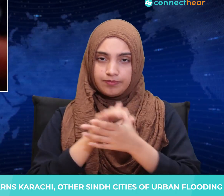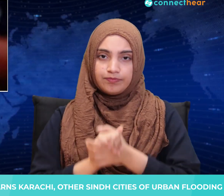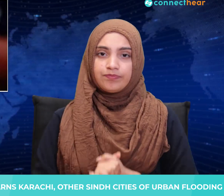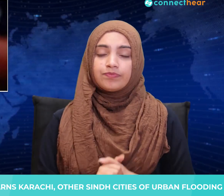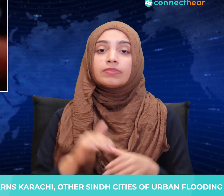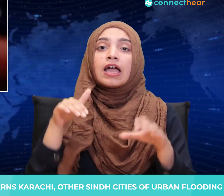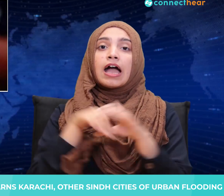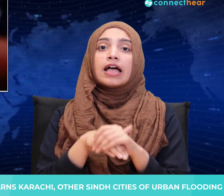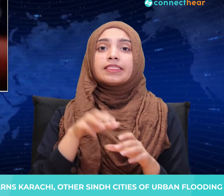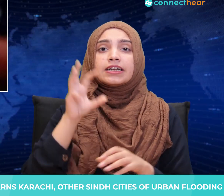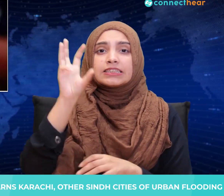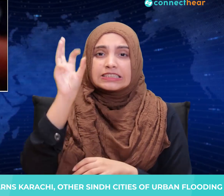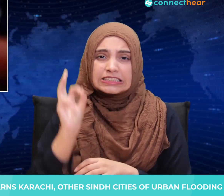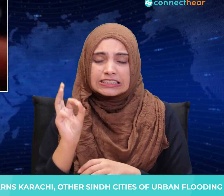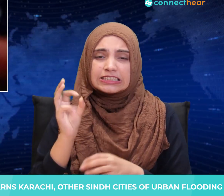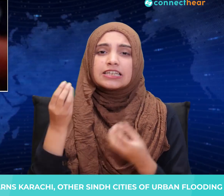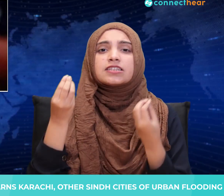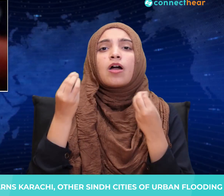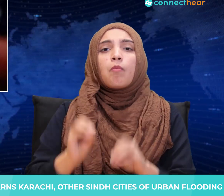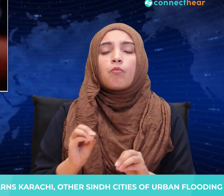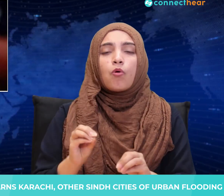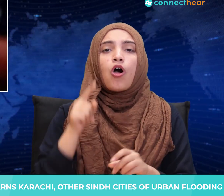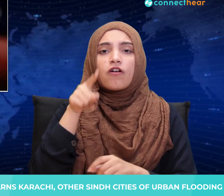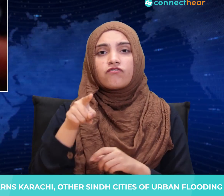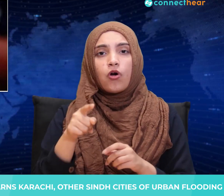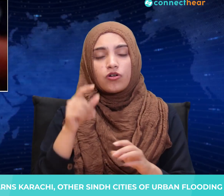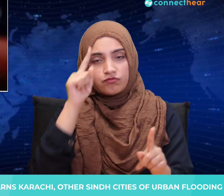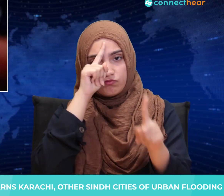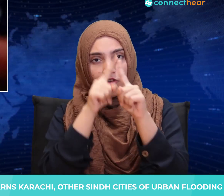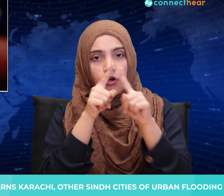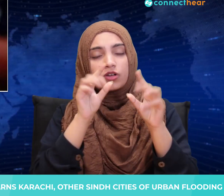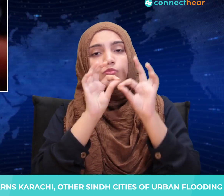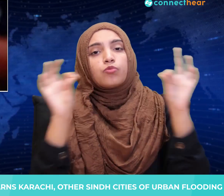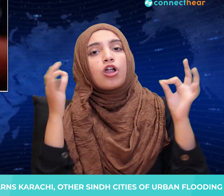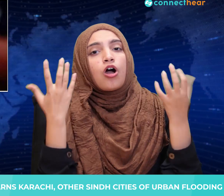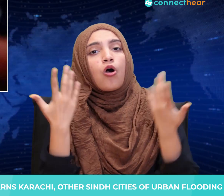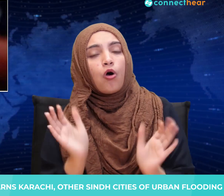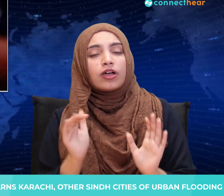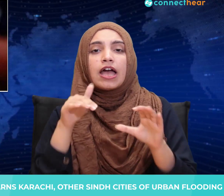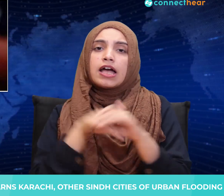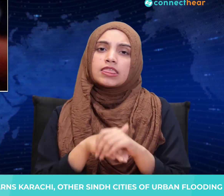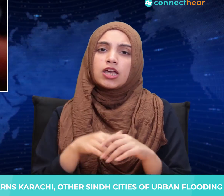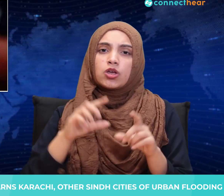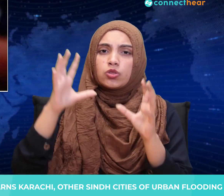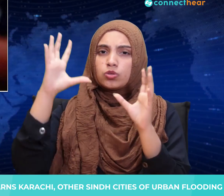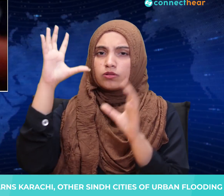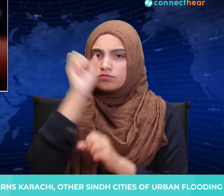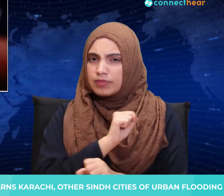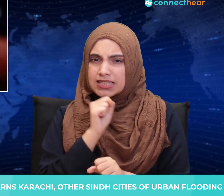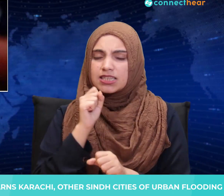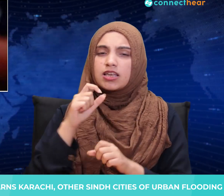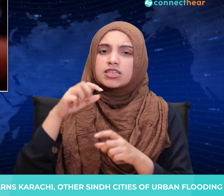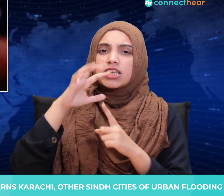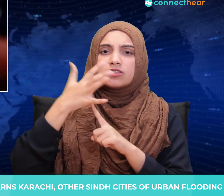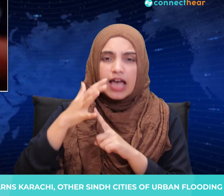Out of these, 20 met the target. Only cities to miss the target were Hyderabad,